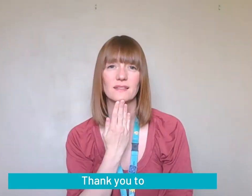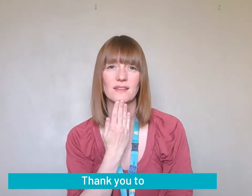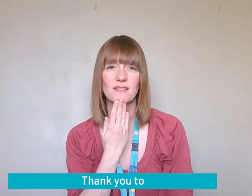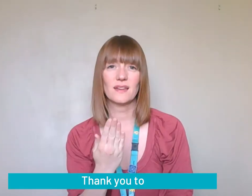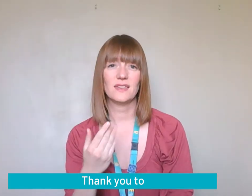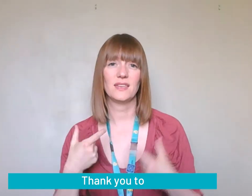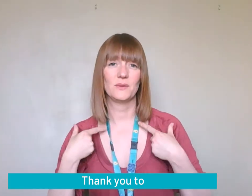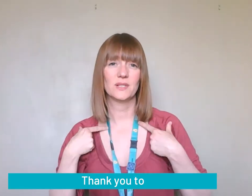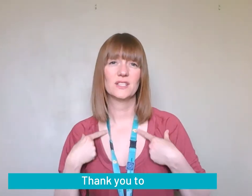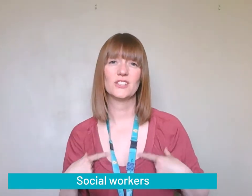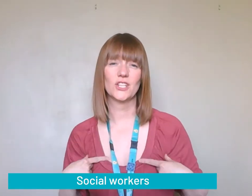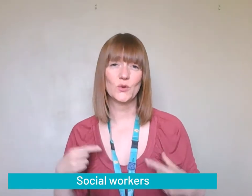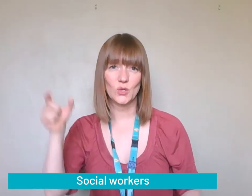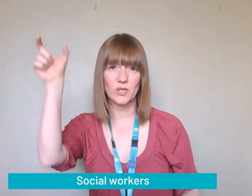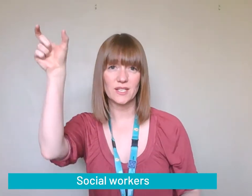Thank you to social workers.